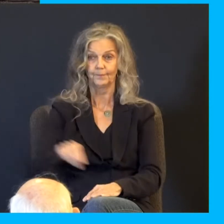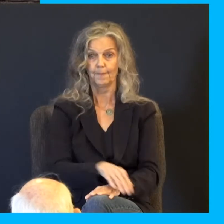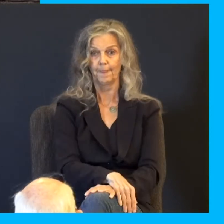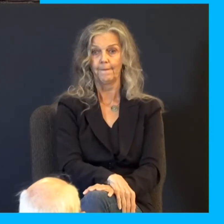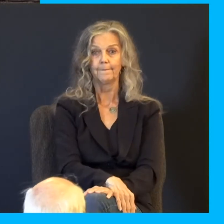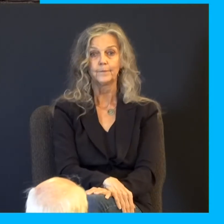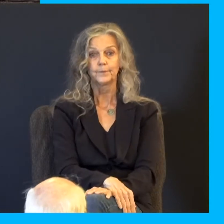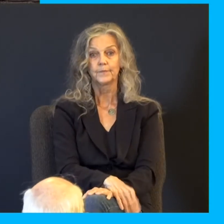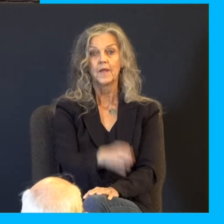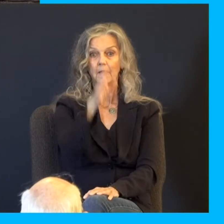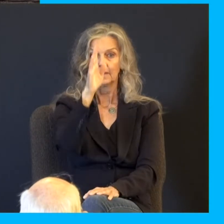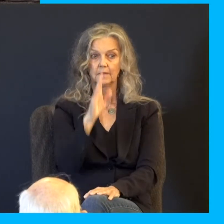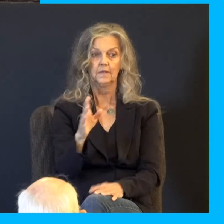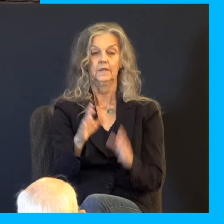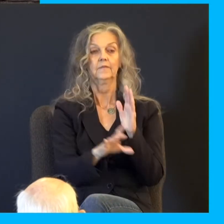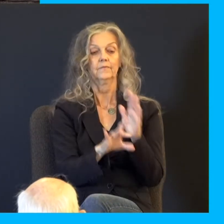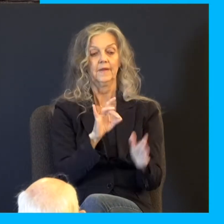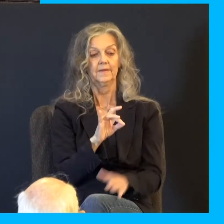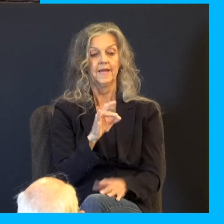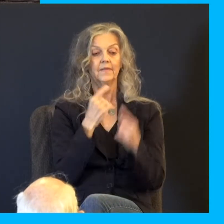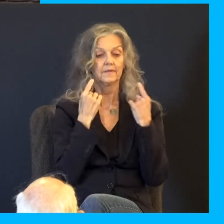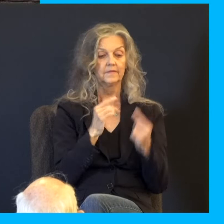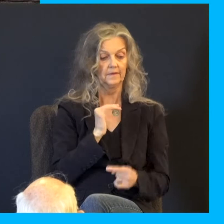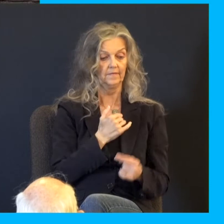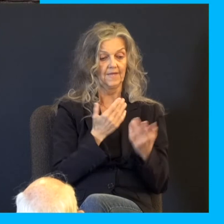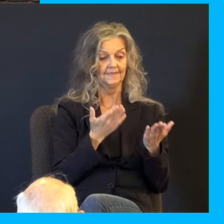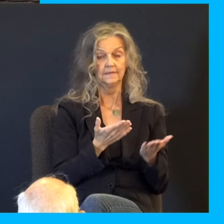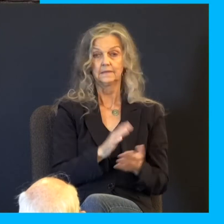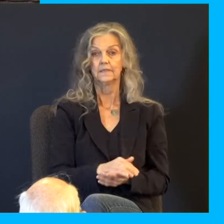God hath found out the iniquity of thy servants. So behold, turn to Job chapter one.